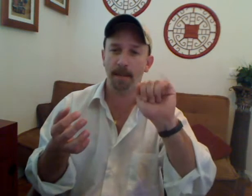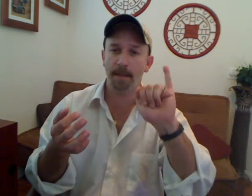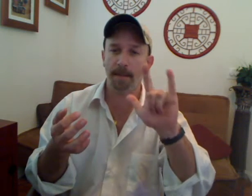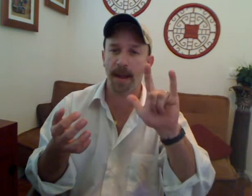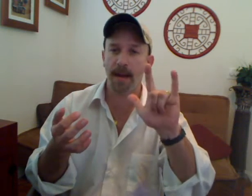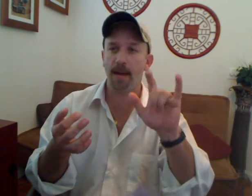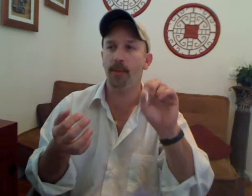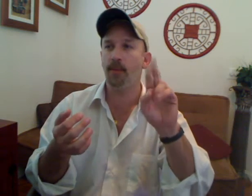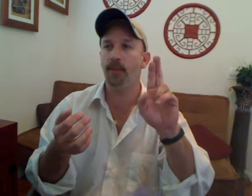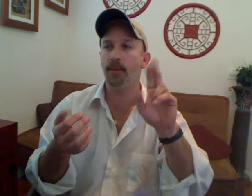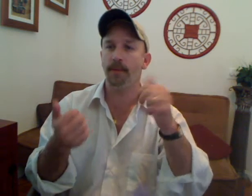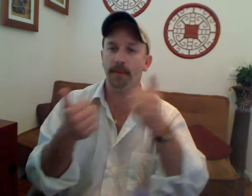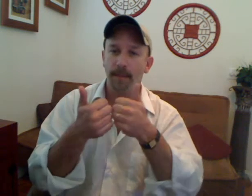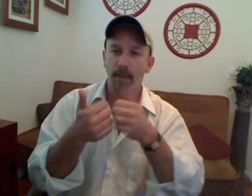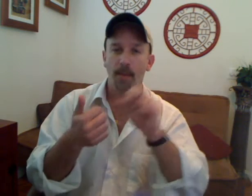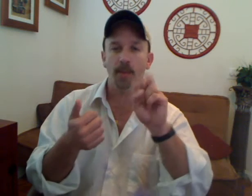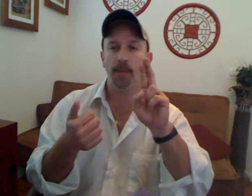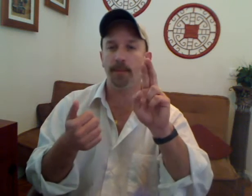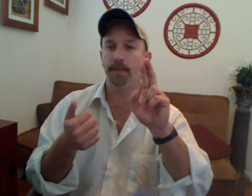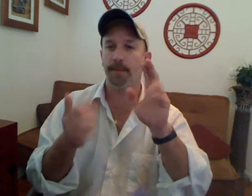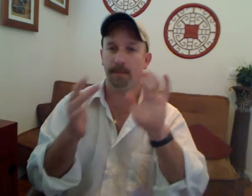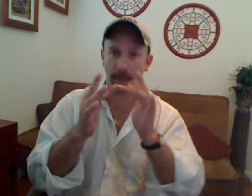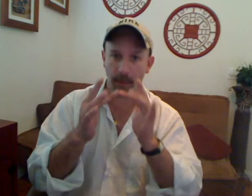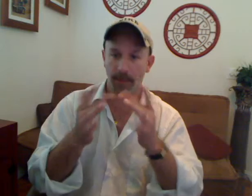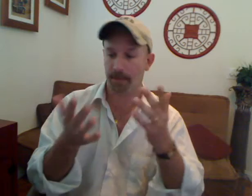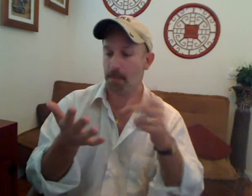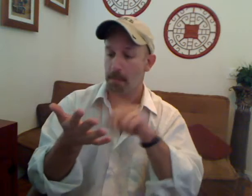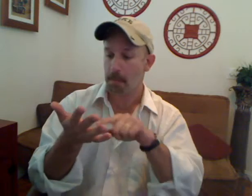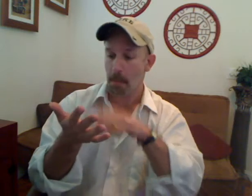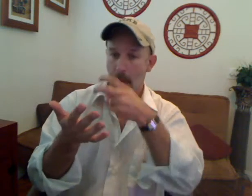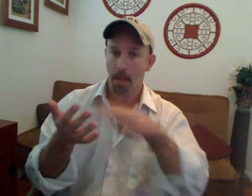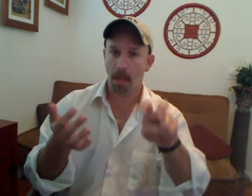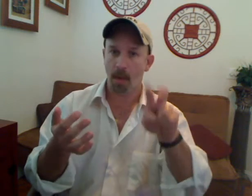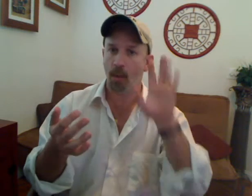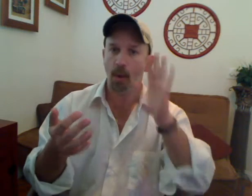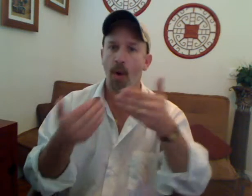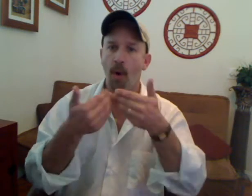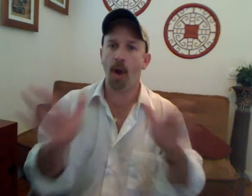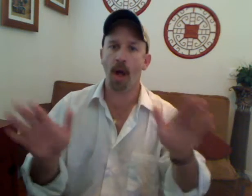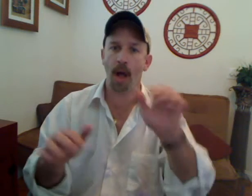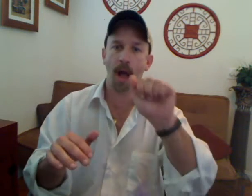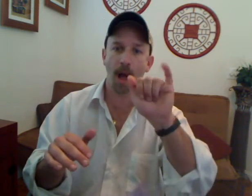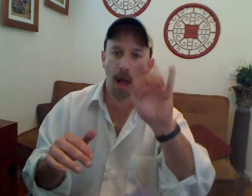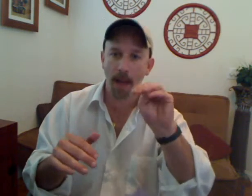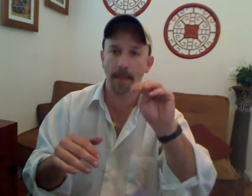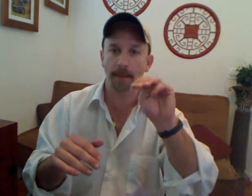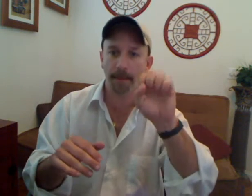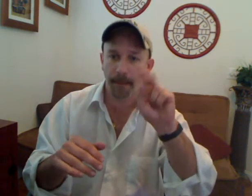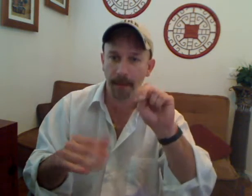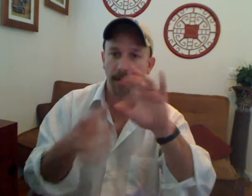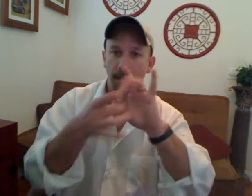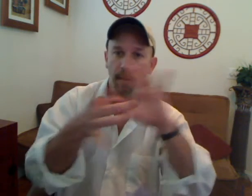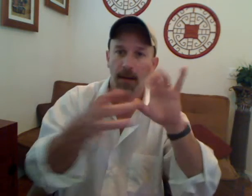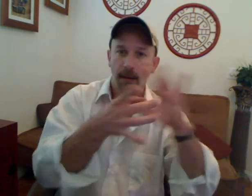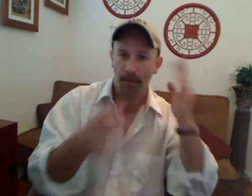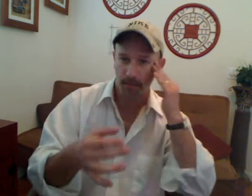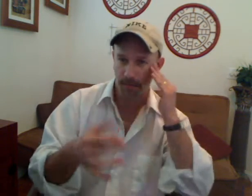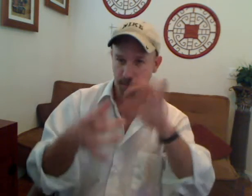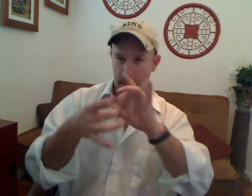leprechaun or idiots? Thousand and one snappy hink days? Huh? The rules? Where'd I...